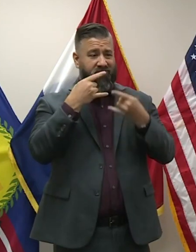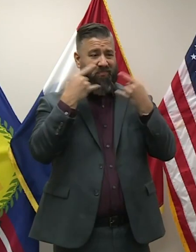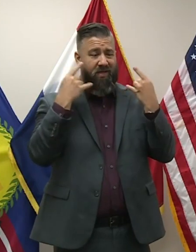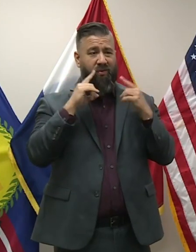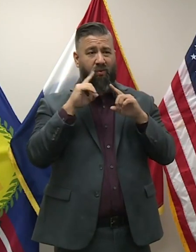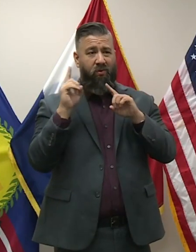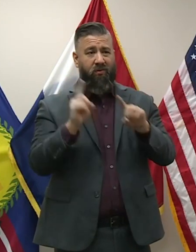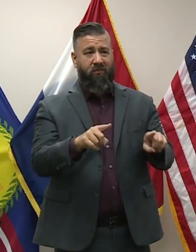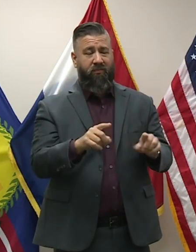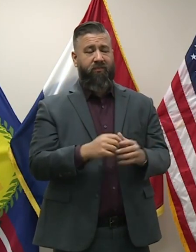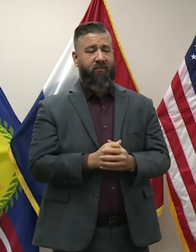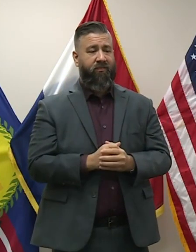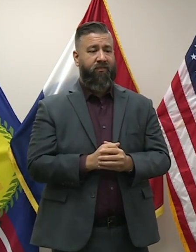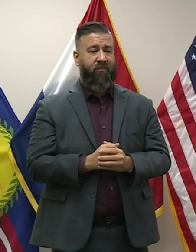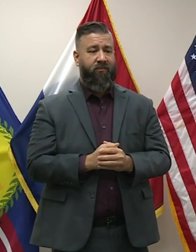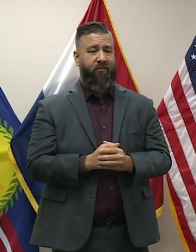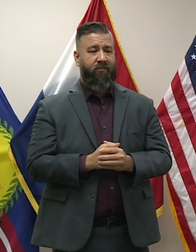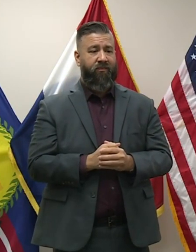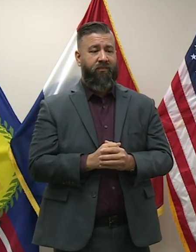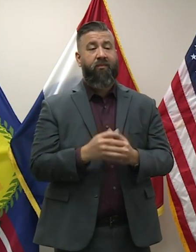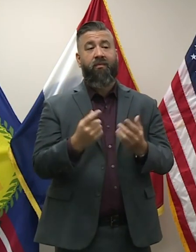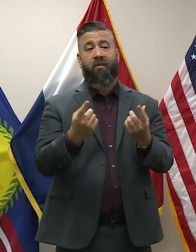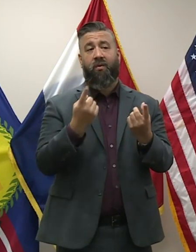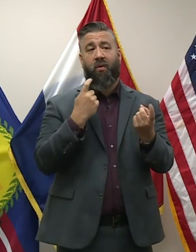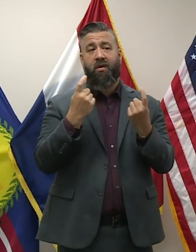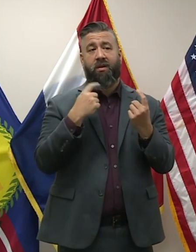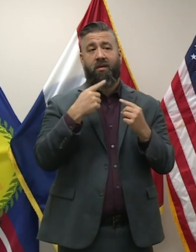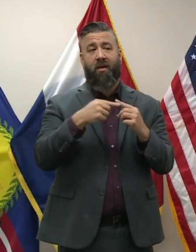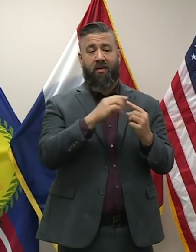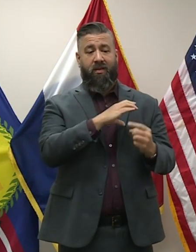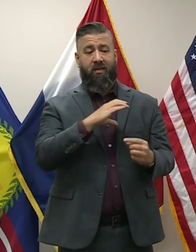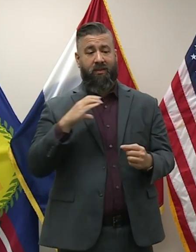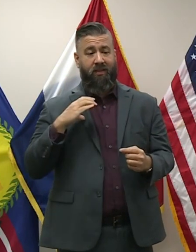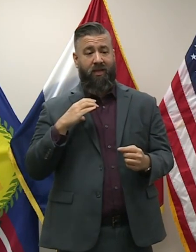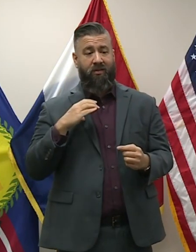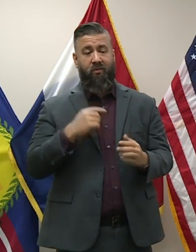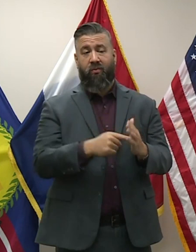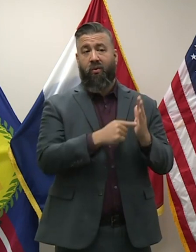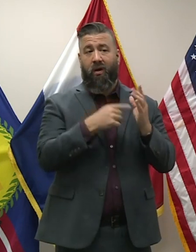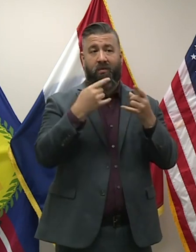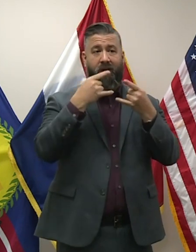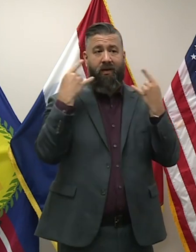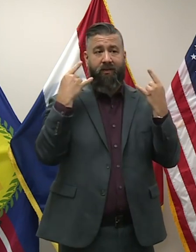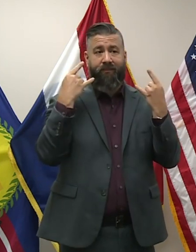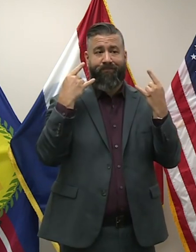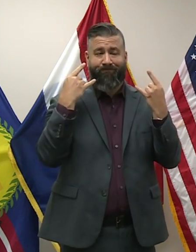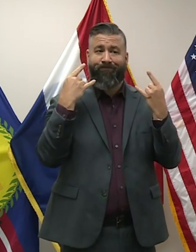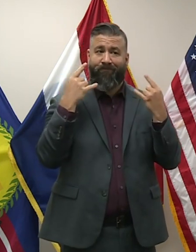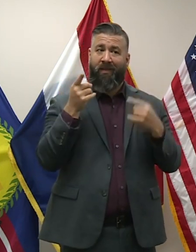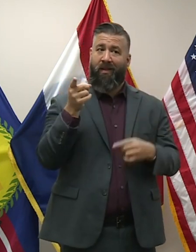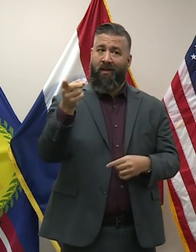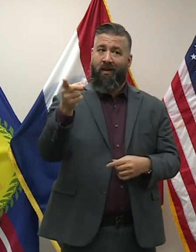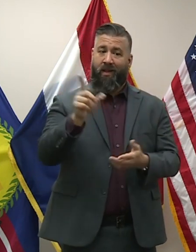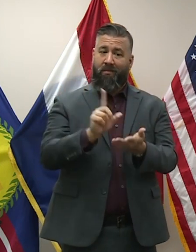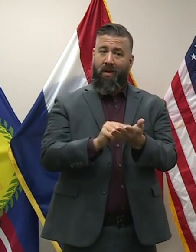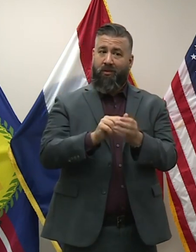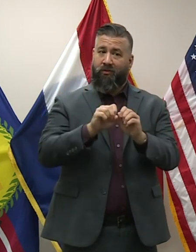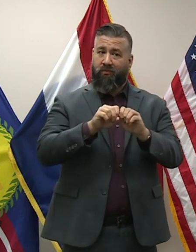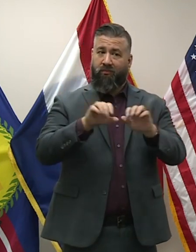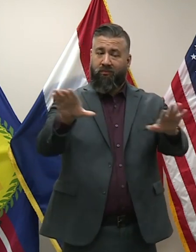About County Council requirement to wear masks in the chambers. The County Council did publish a notice on the agenda